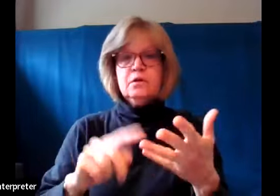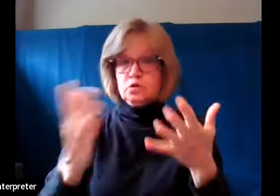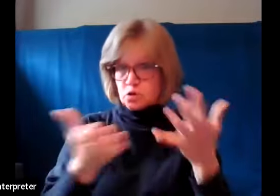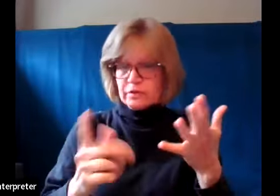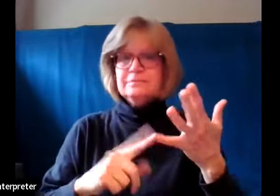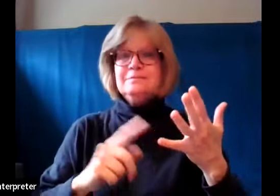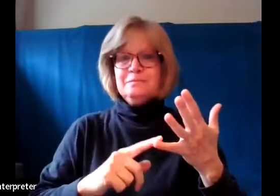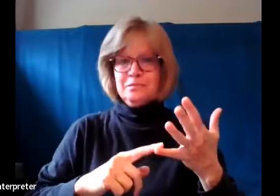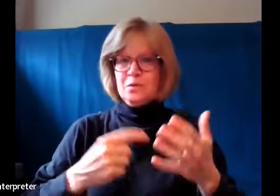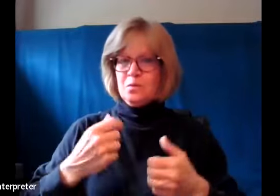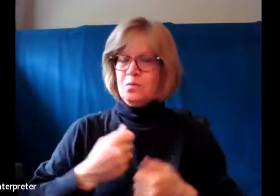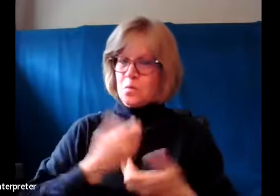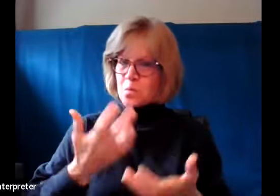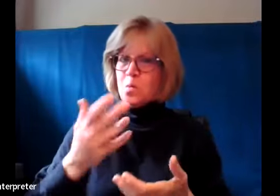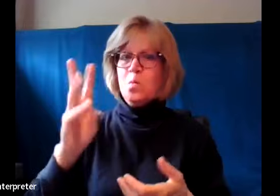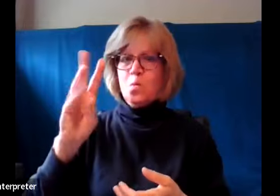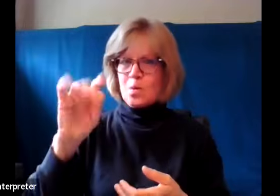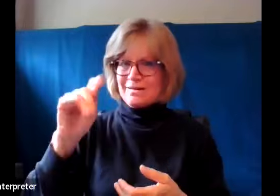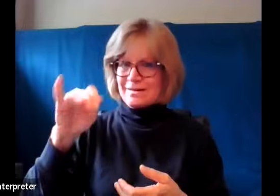So witnessing is important.